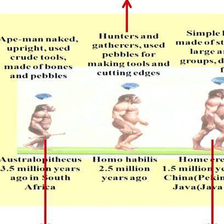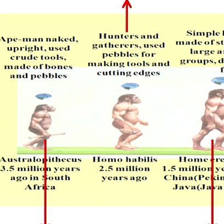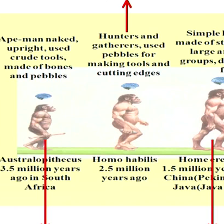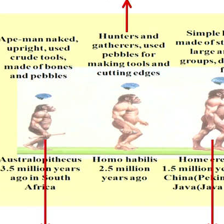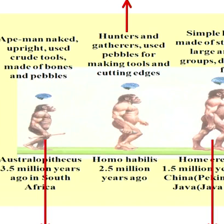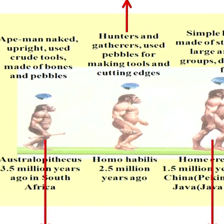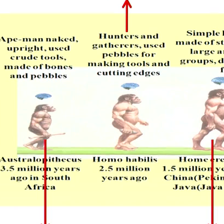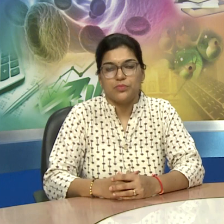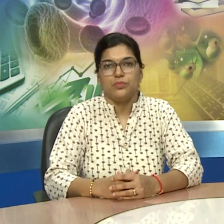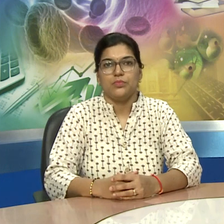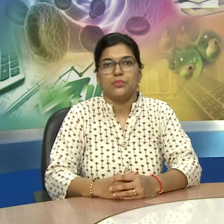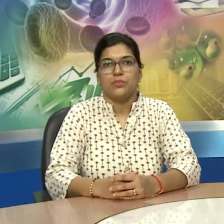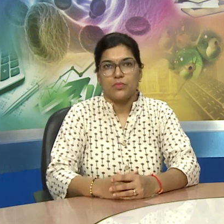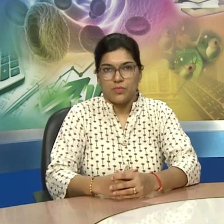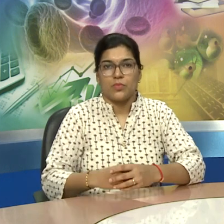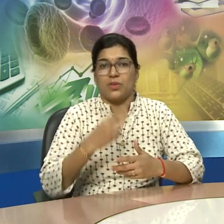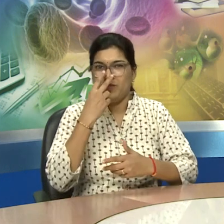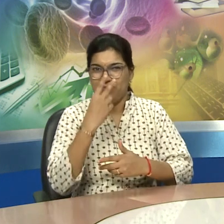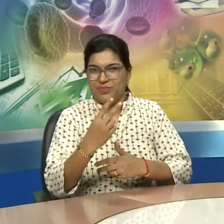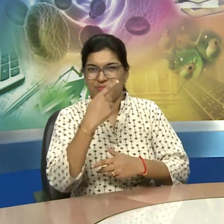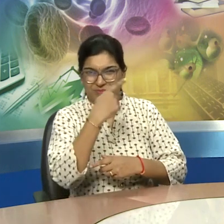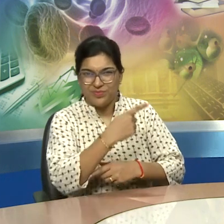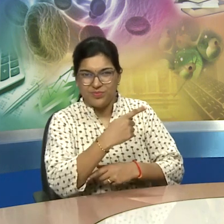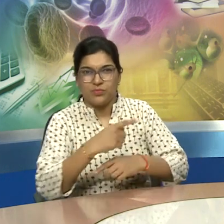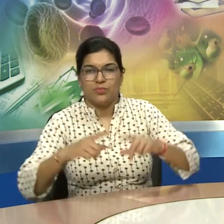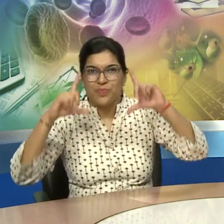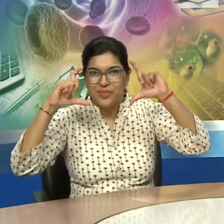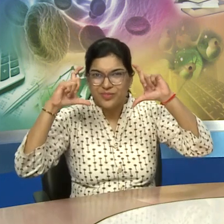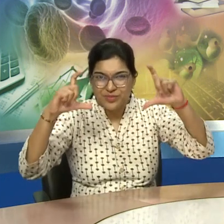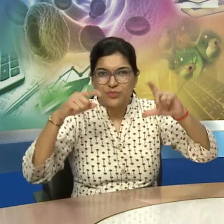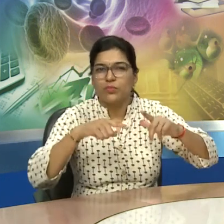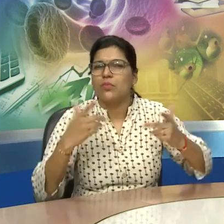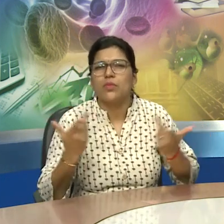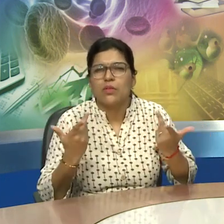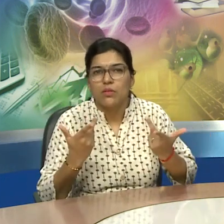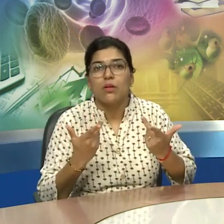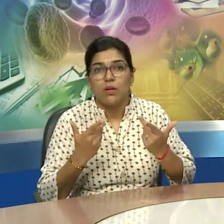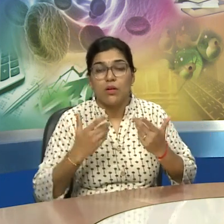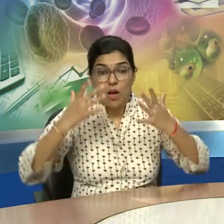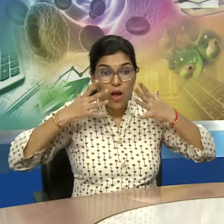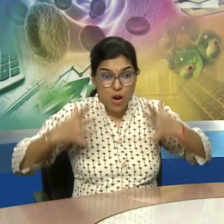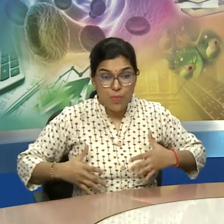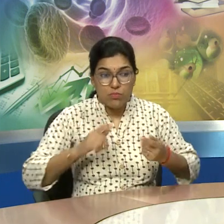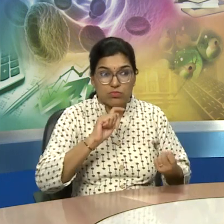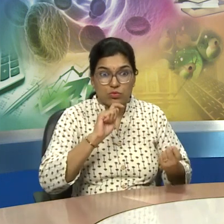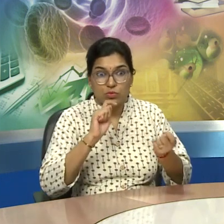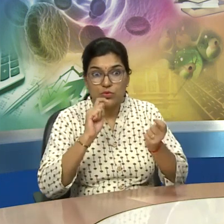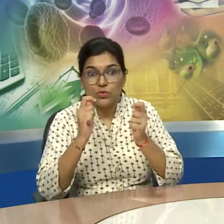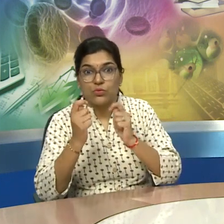now let us understand this image you have seen all these stages of human